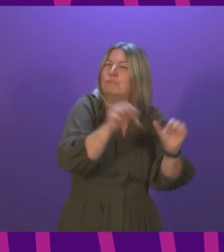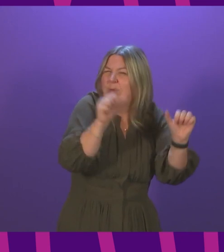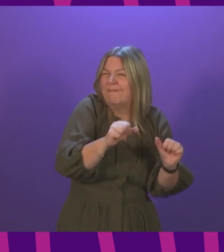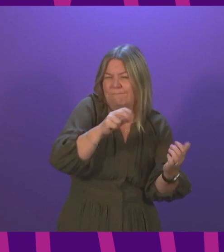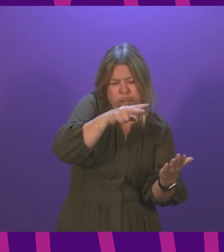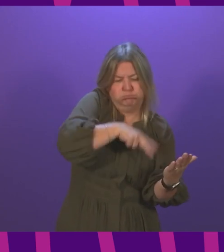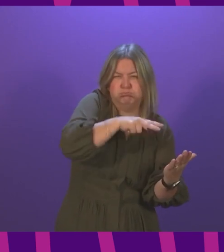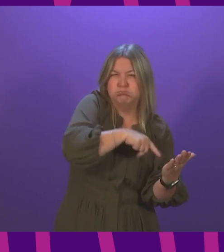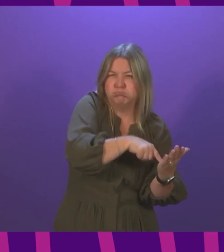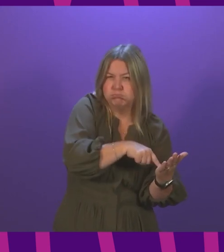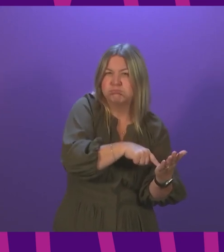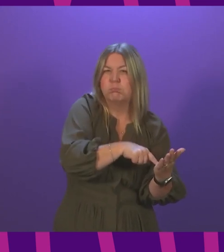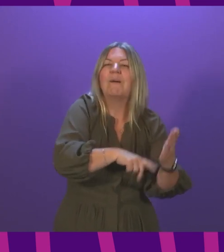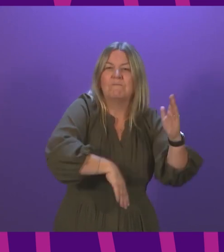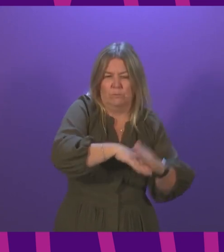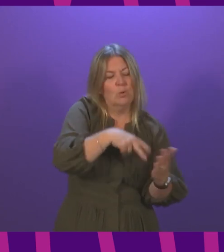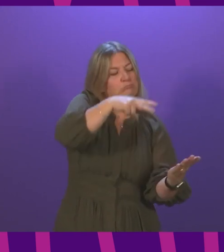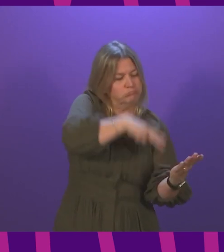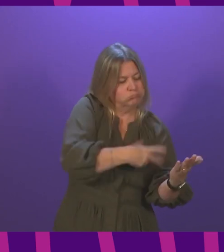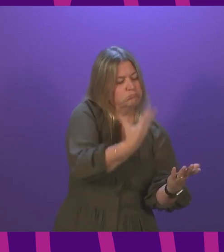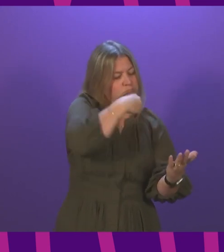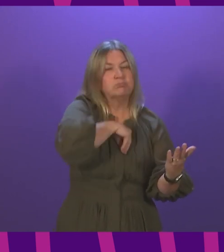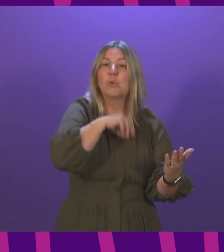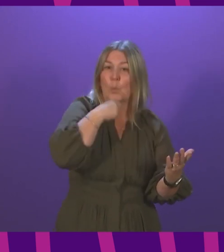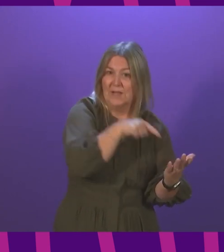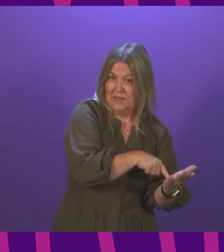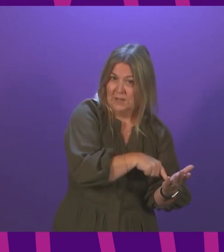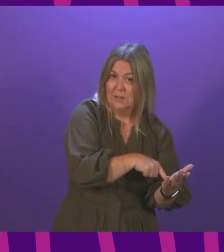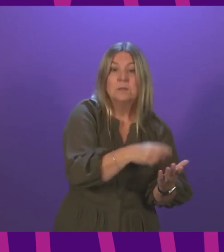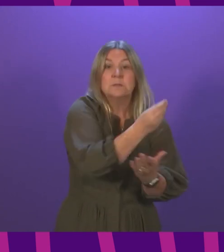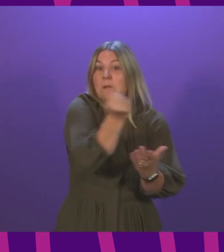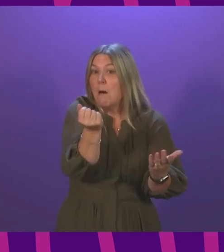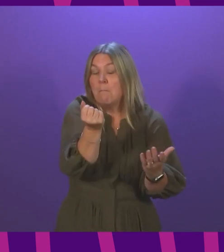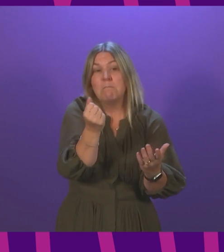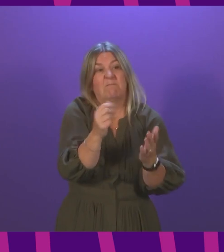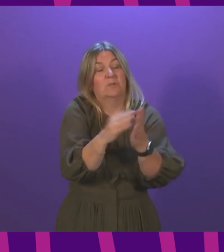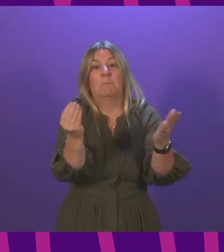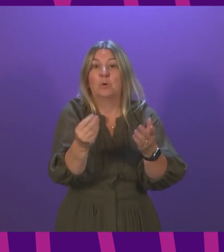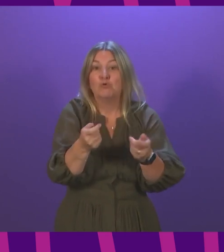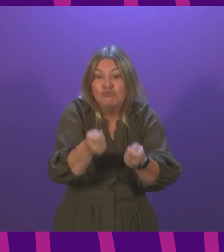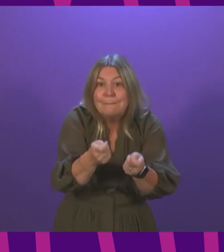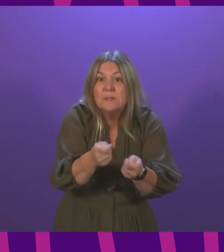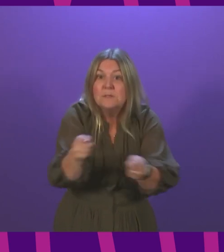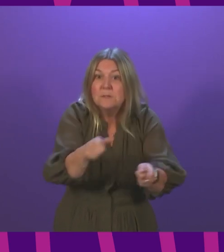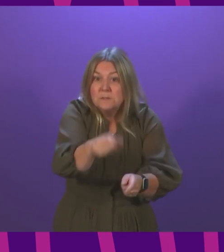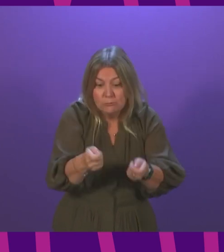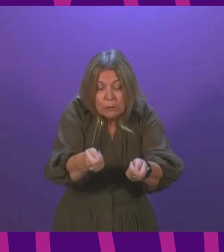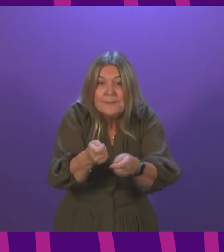at it briefly already this morning, would immediately welcome that, for example, when it comes to treatment, the consultation seems to recognise